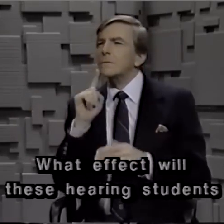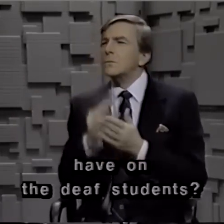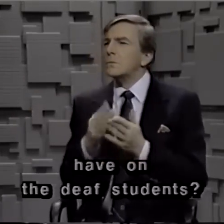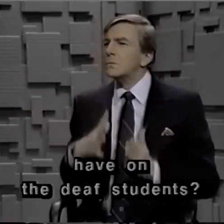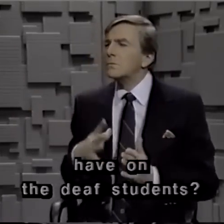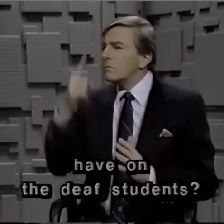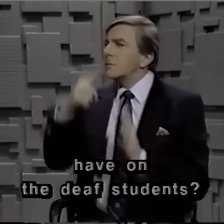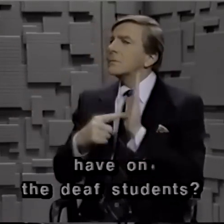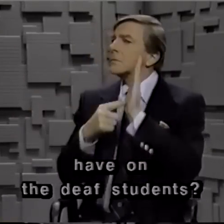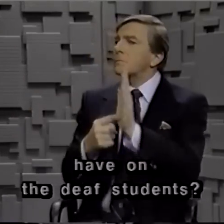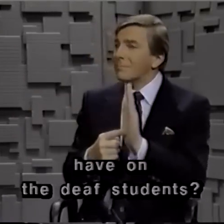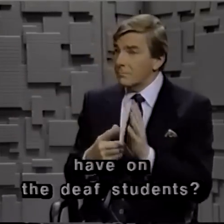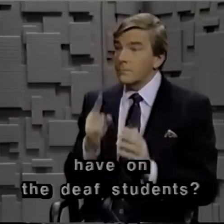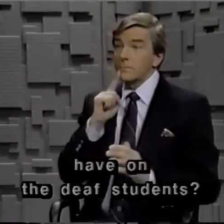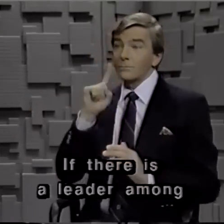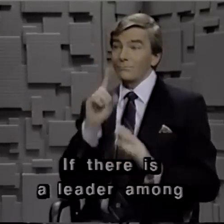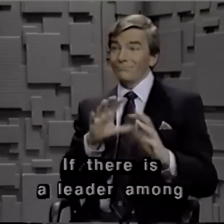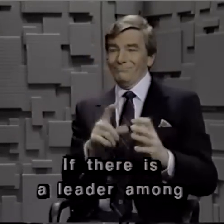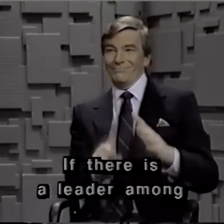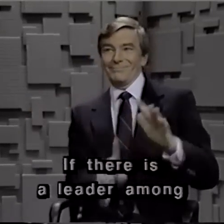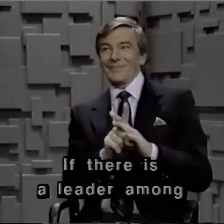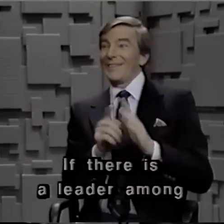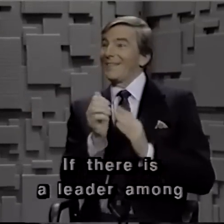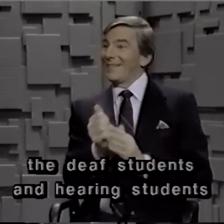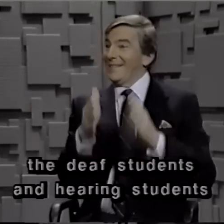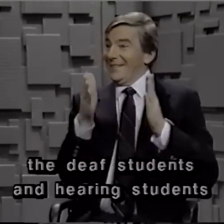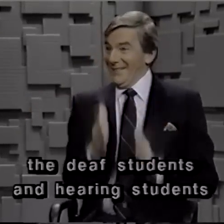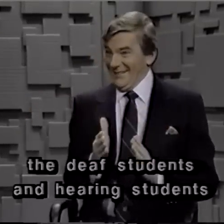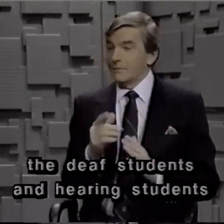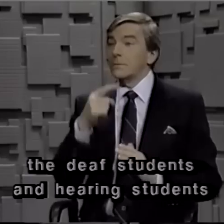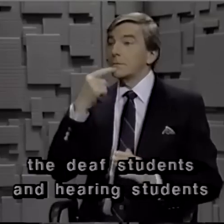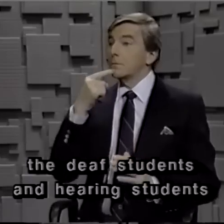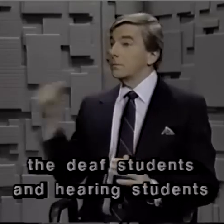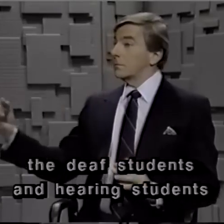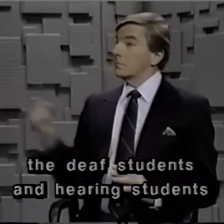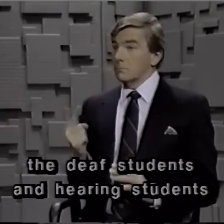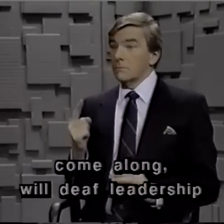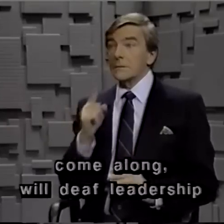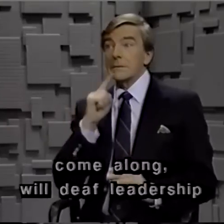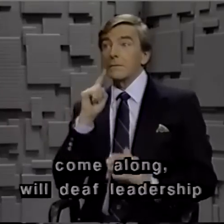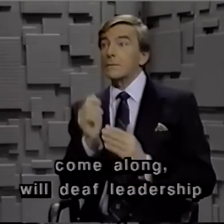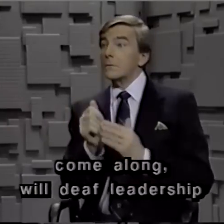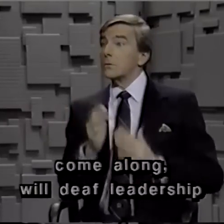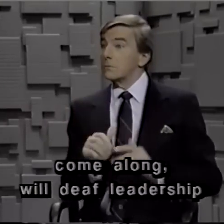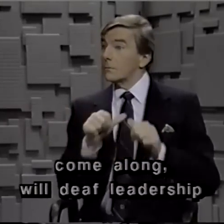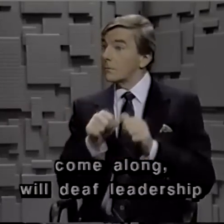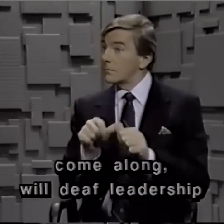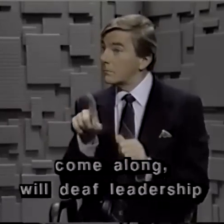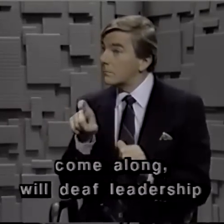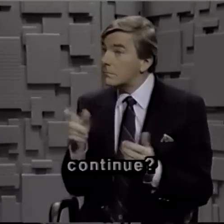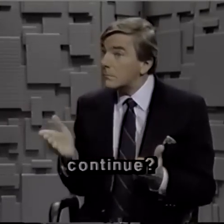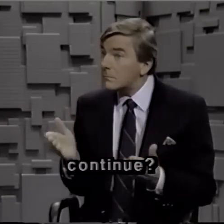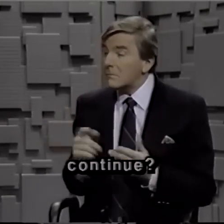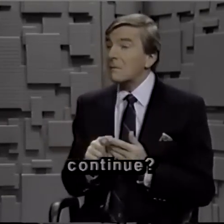have on the deaf students? If there is a leader among the deaf students and hearing students come along, will deaf leadership continue?